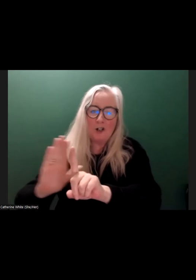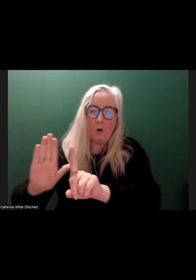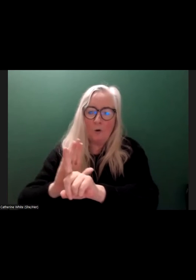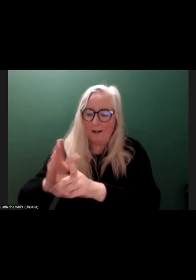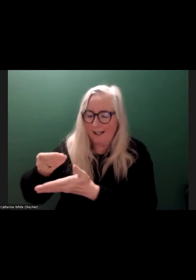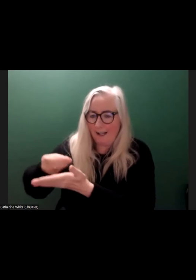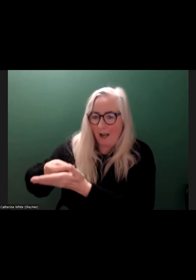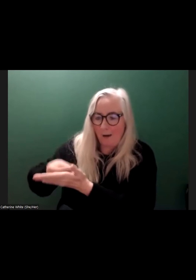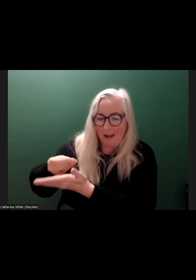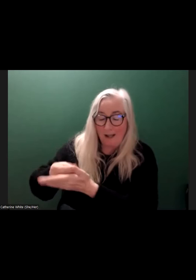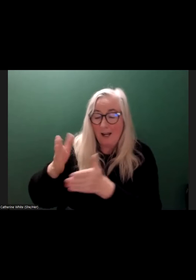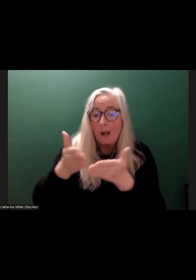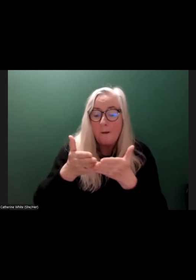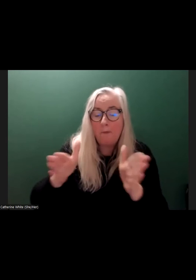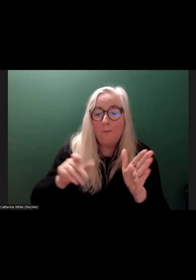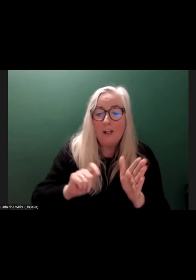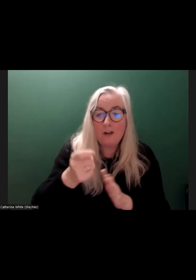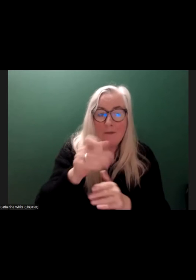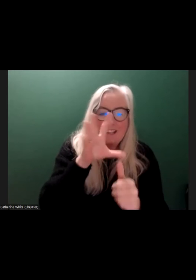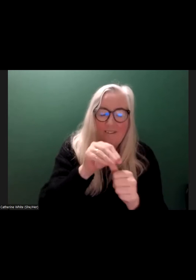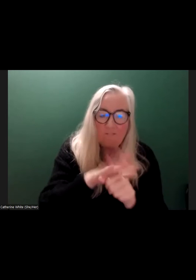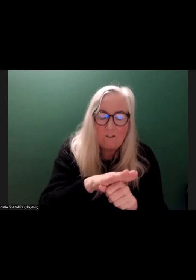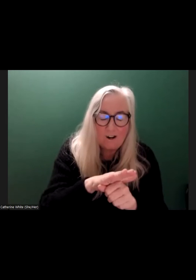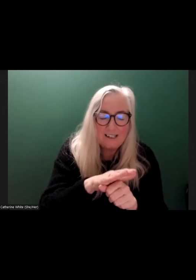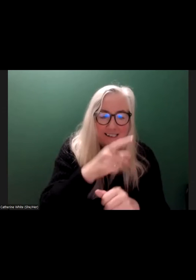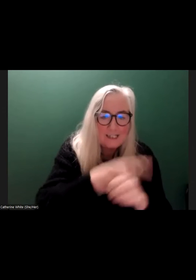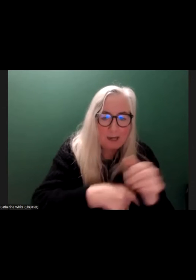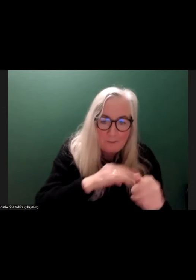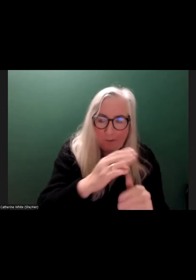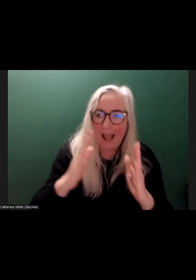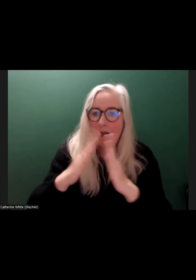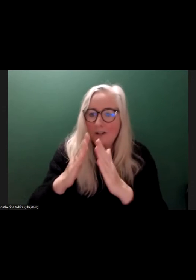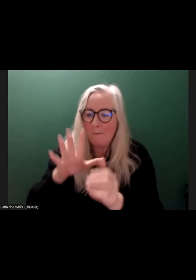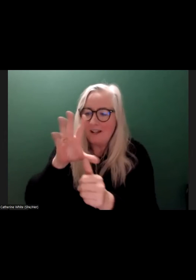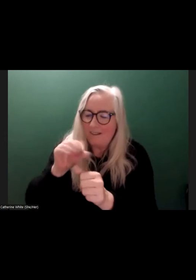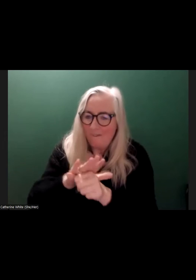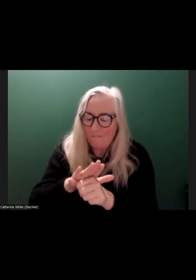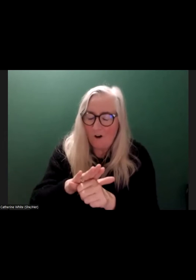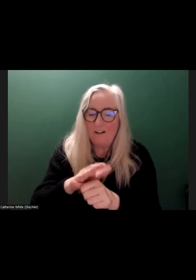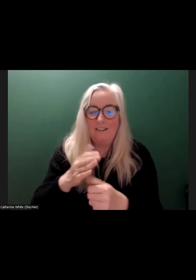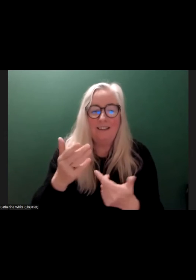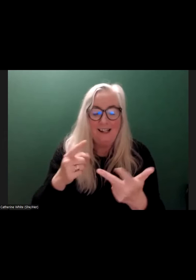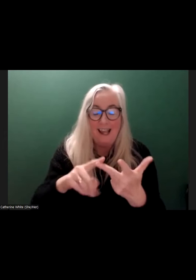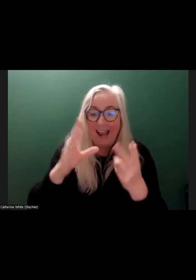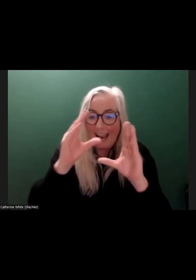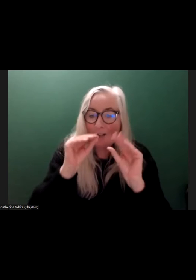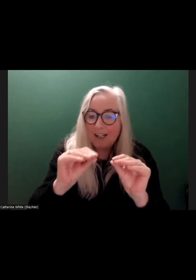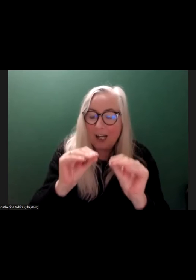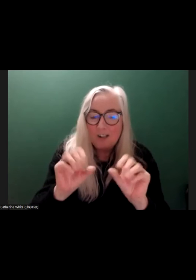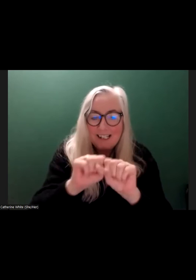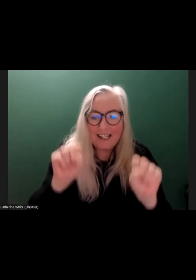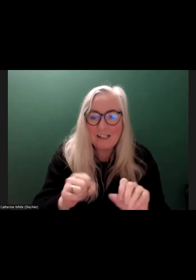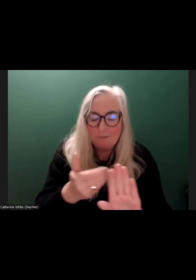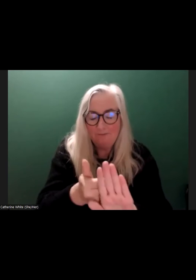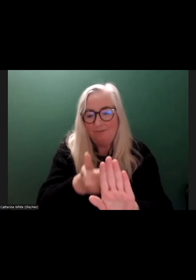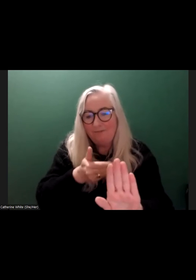Public transport specifically for disabled people. Housing specifically for disabled people. Education systems outside of the third level